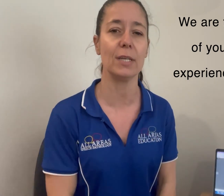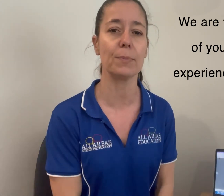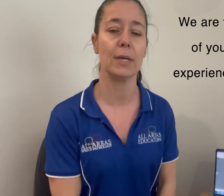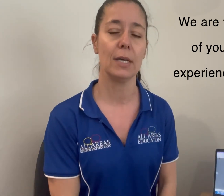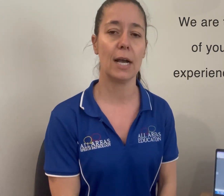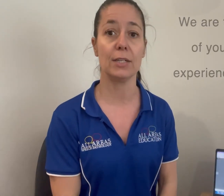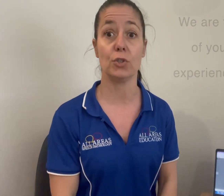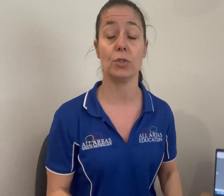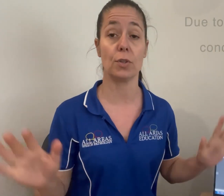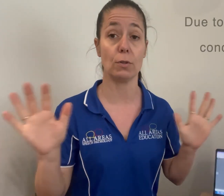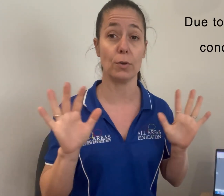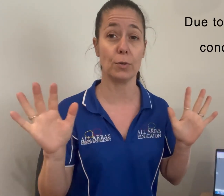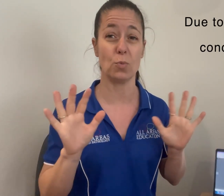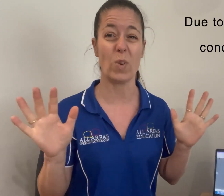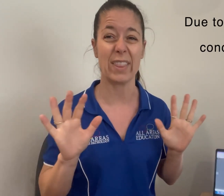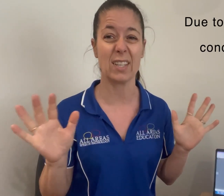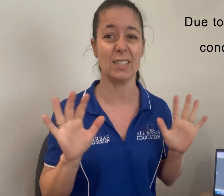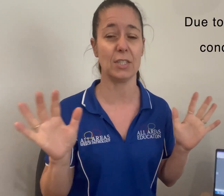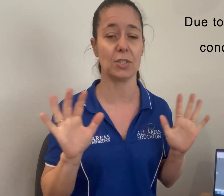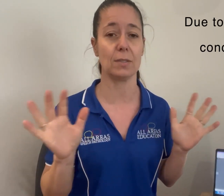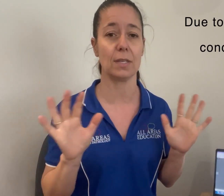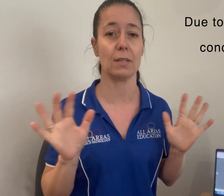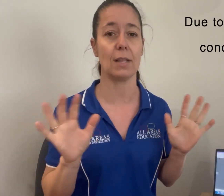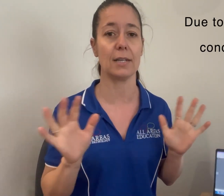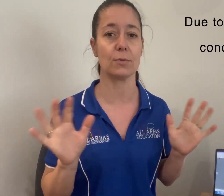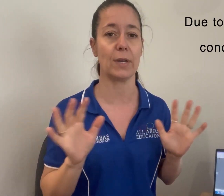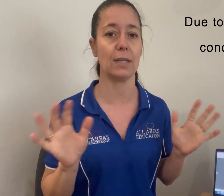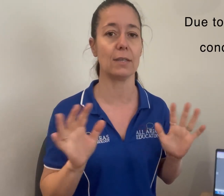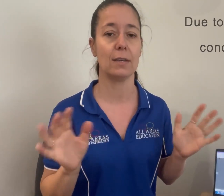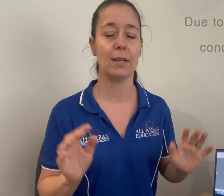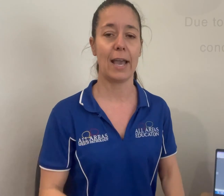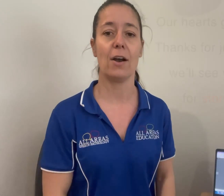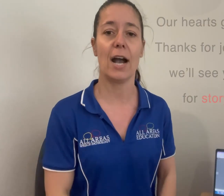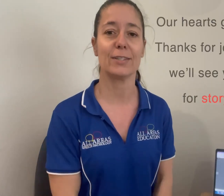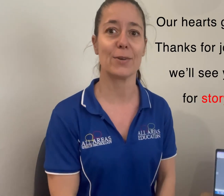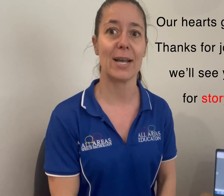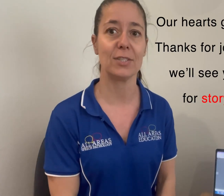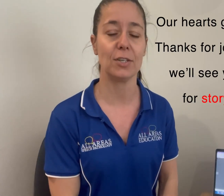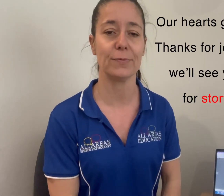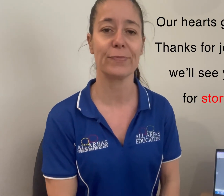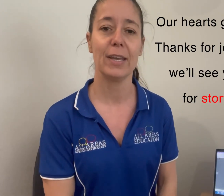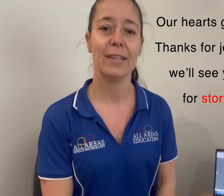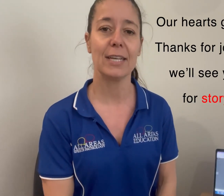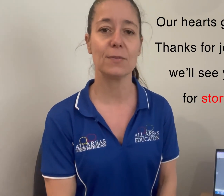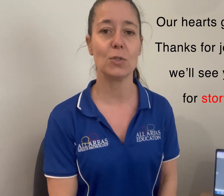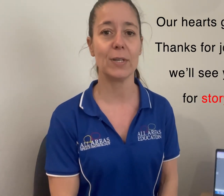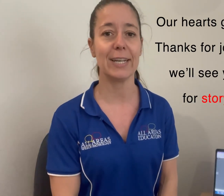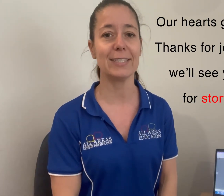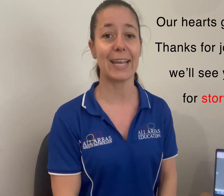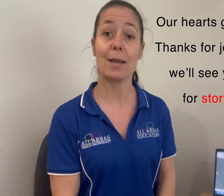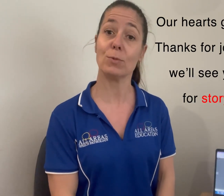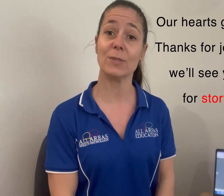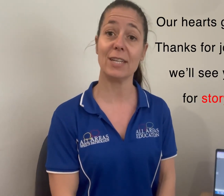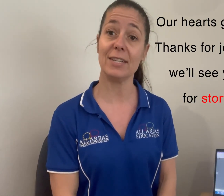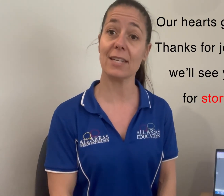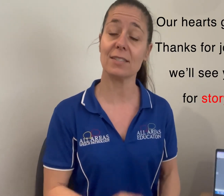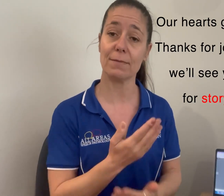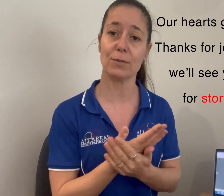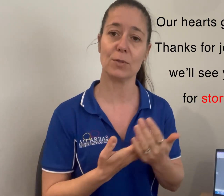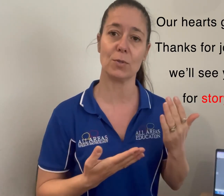due to the local weather conditions in the last week. Our hearts go out to you. Thanks for joining us and we'll see you next time for Story